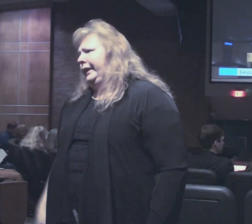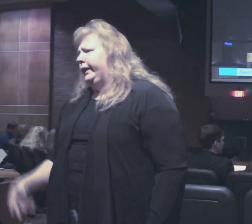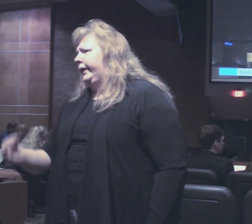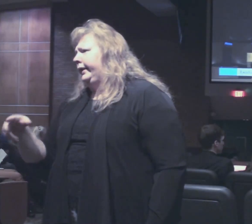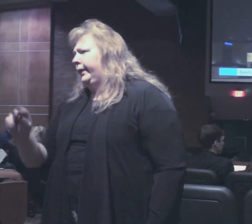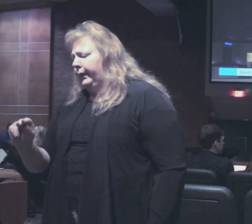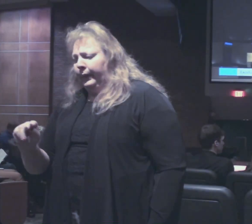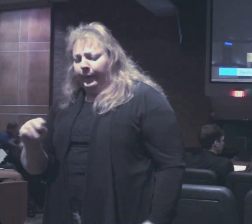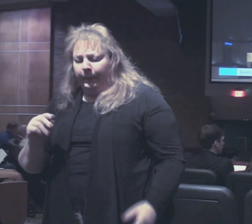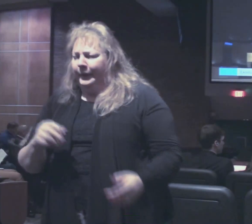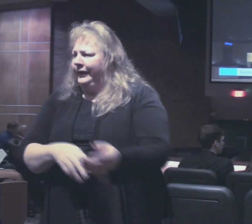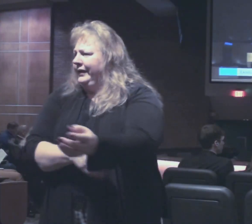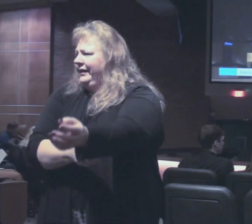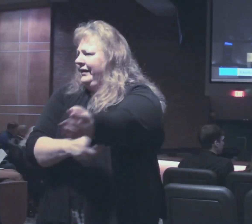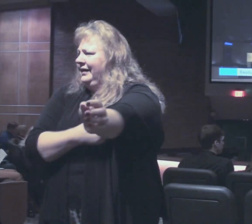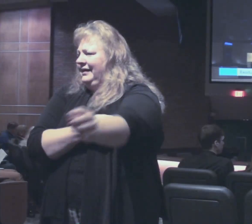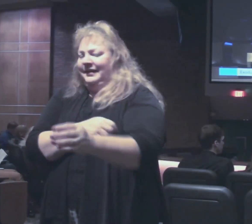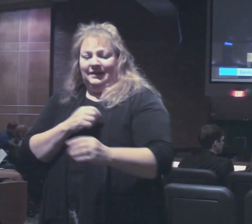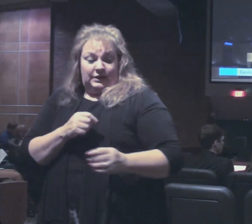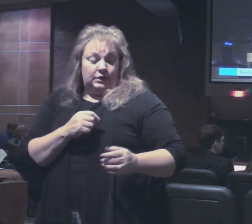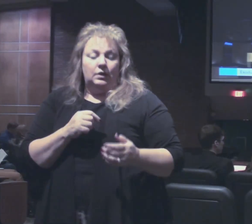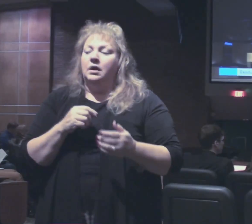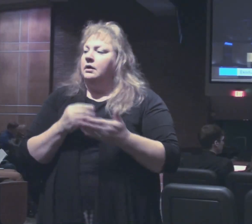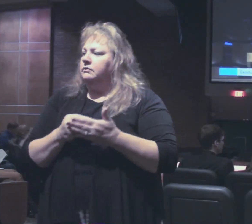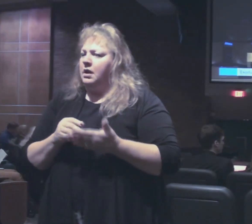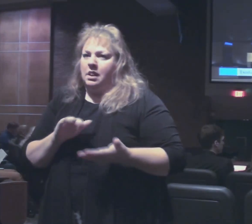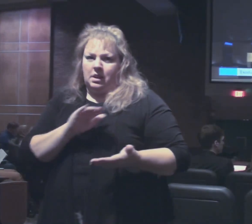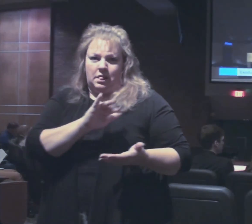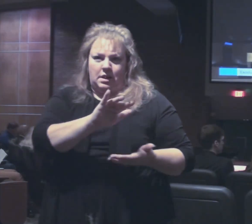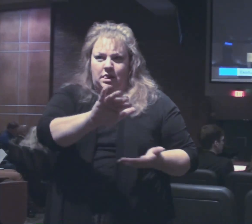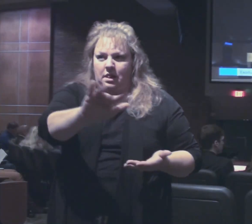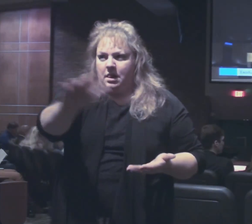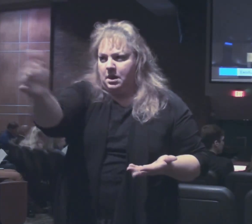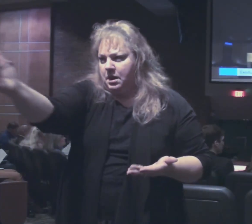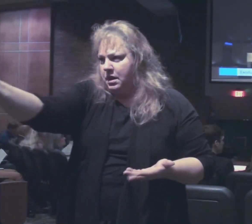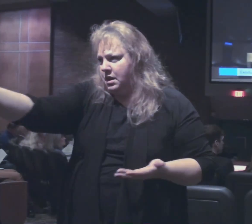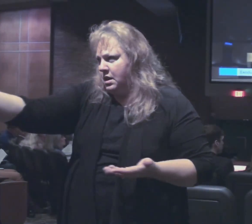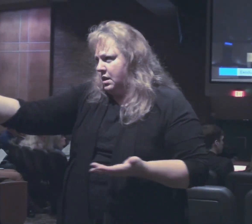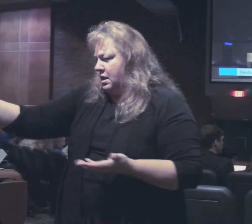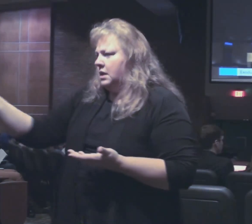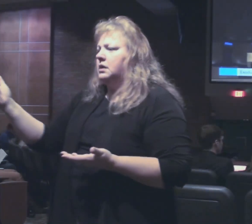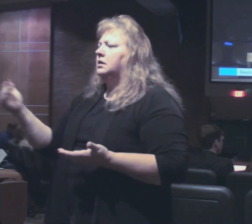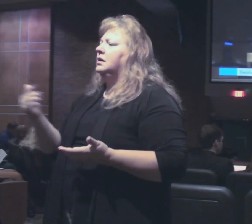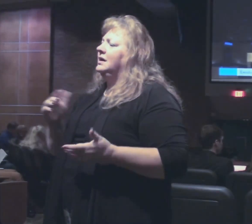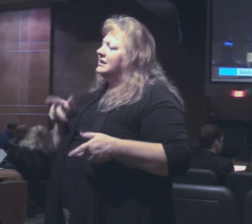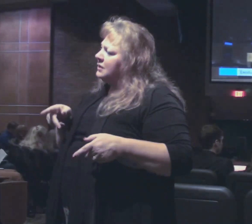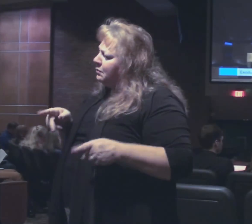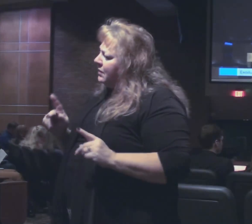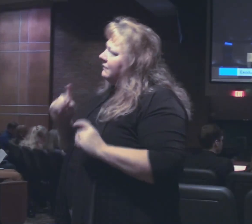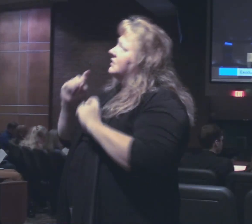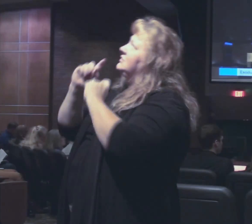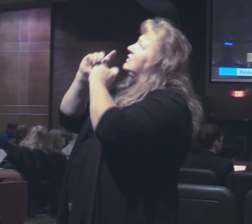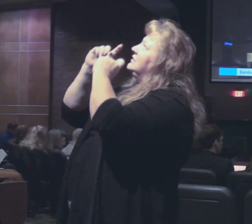do what you can. No, you take a contribution from every man. It's a privilege